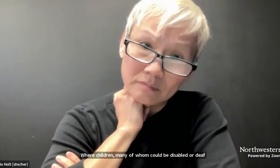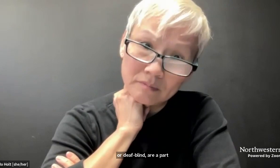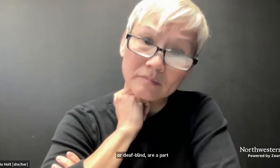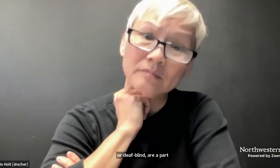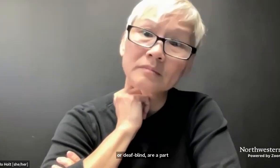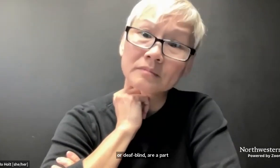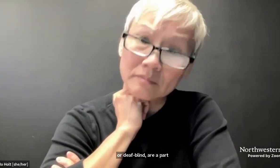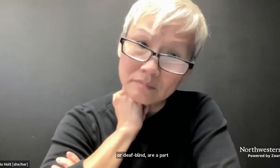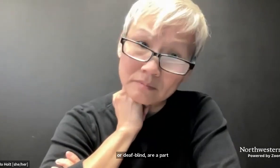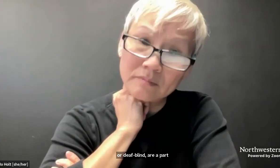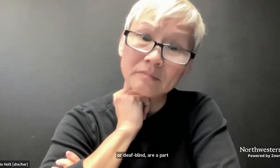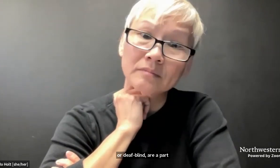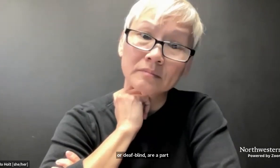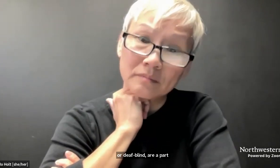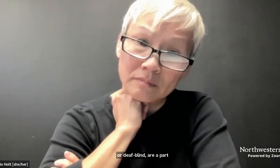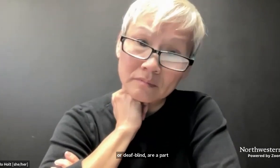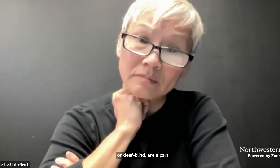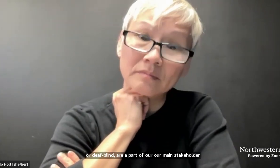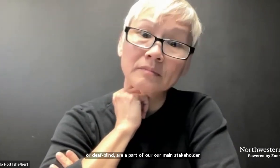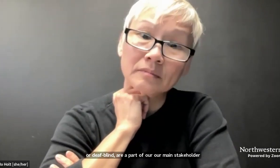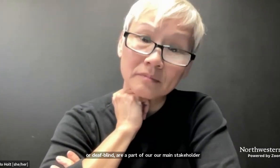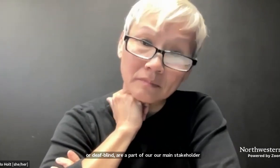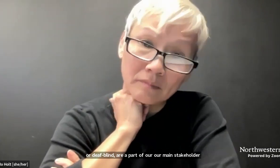are a main stakeholder in the process?